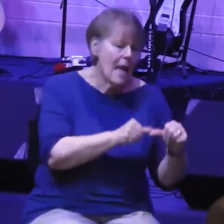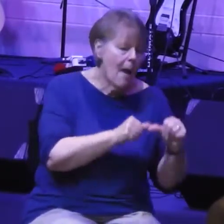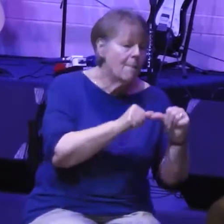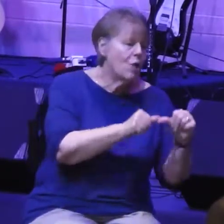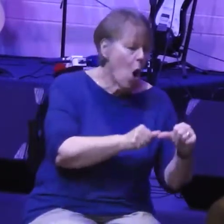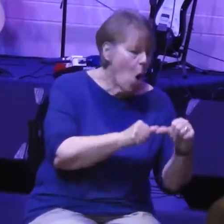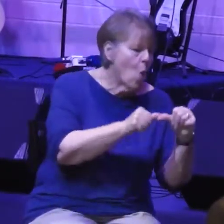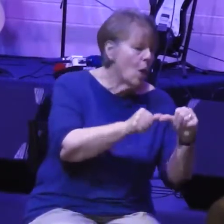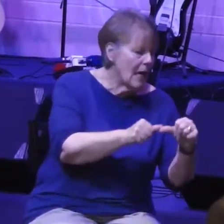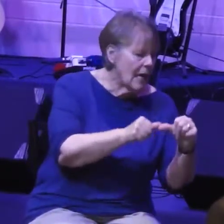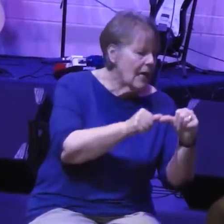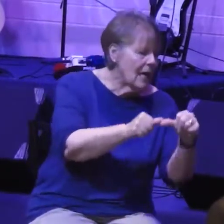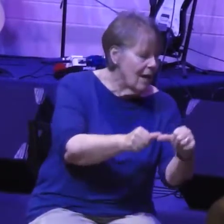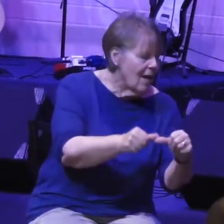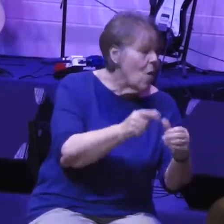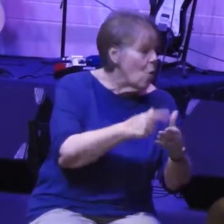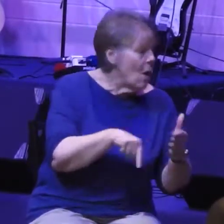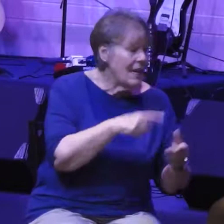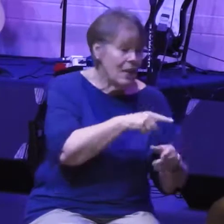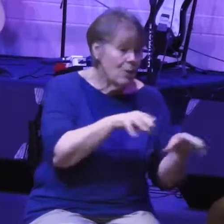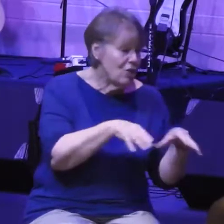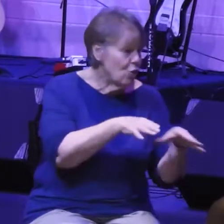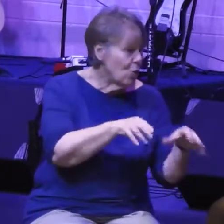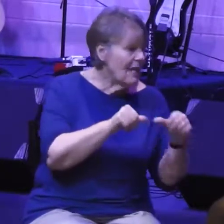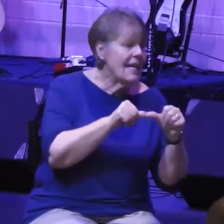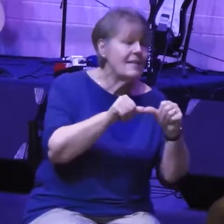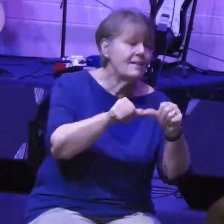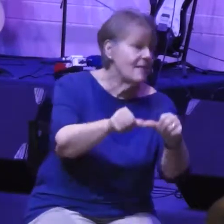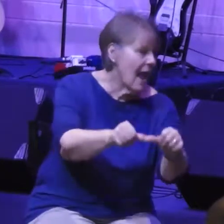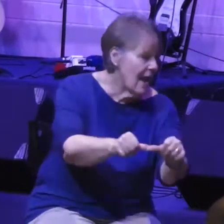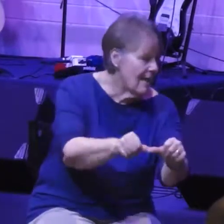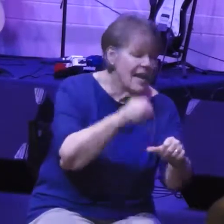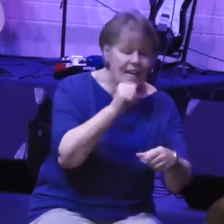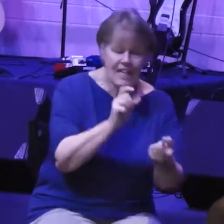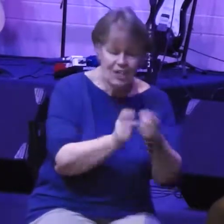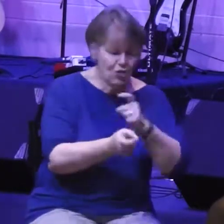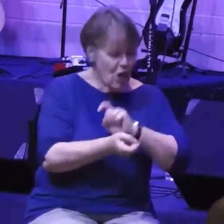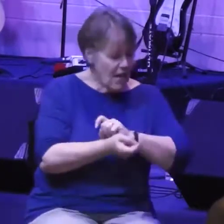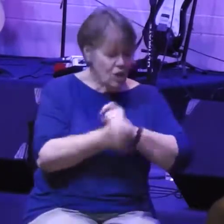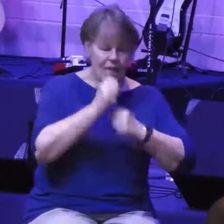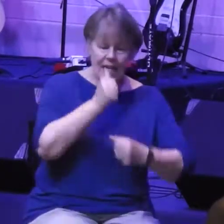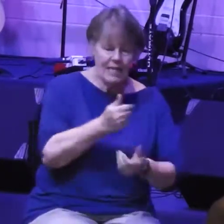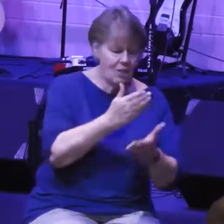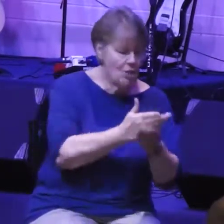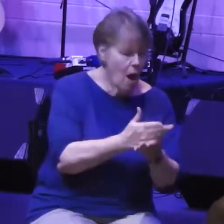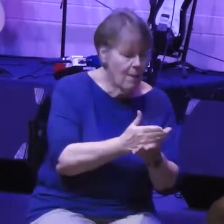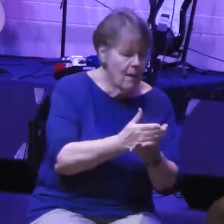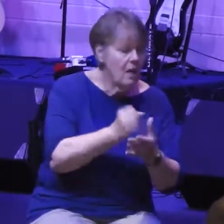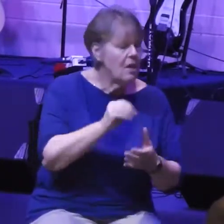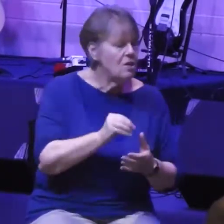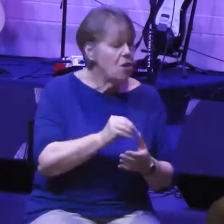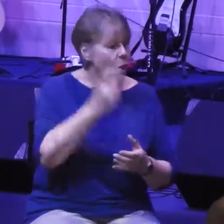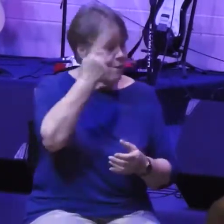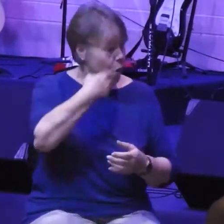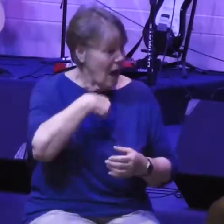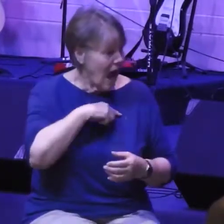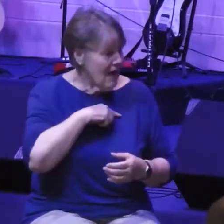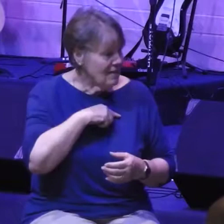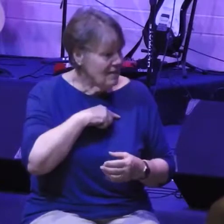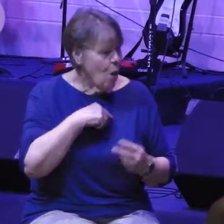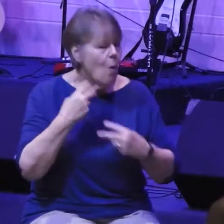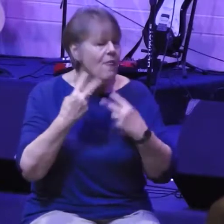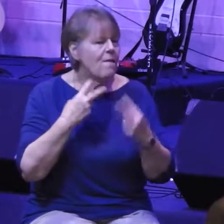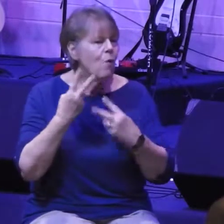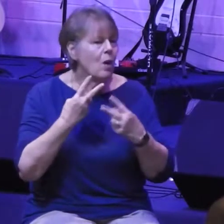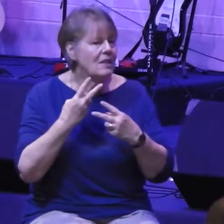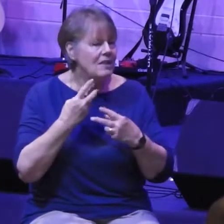what he was already doing. And that's indeed the challenge. When the voices come from our own heads or from the world around us and they say,